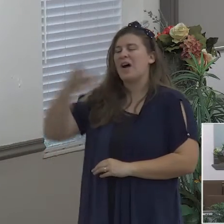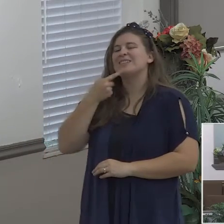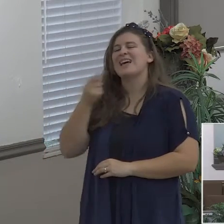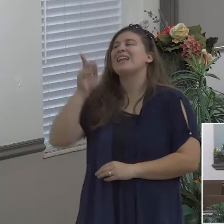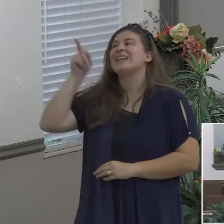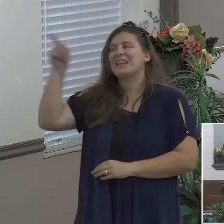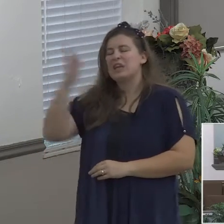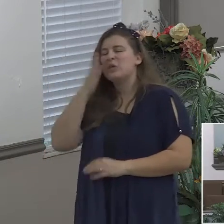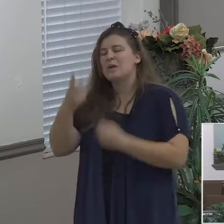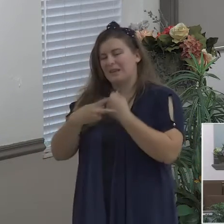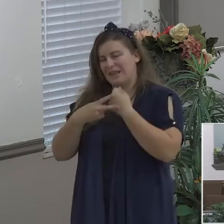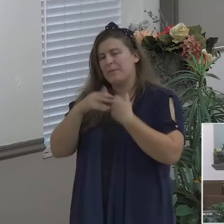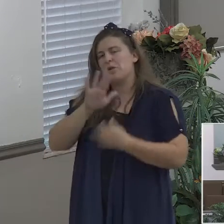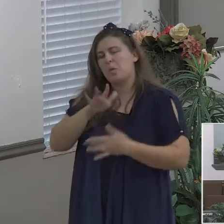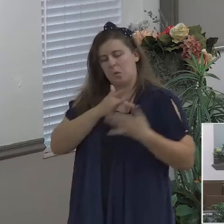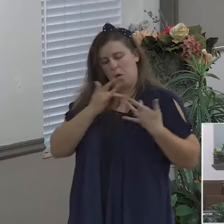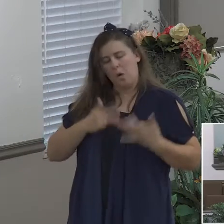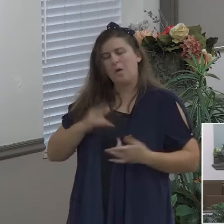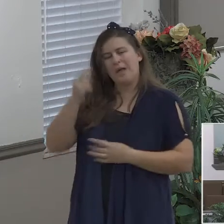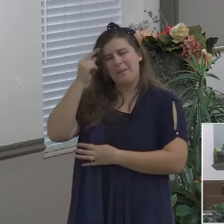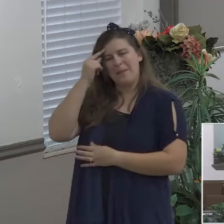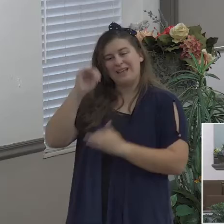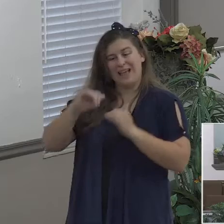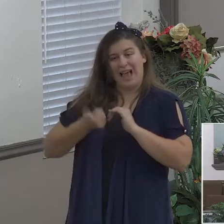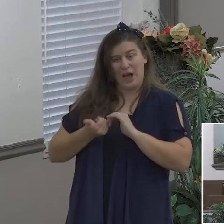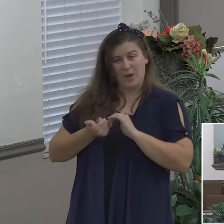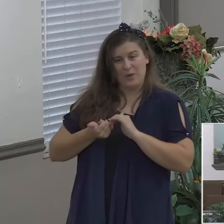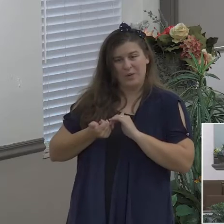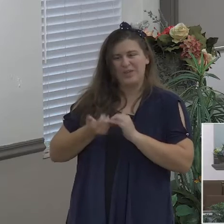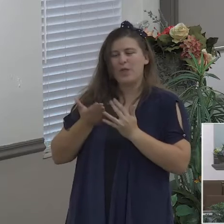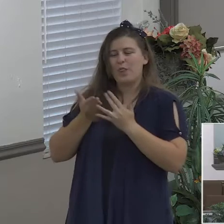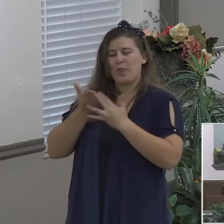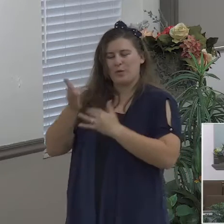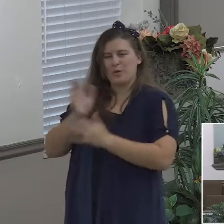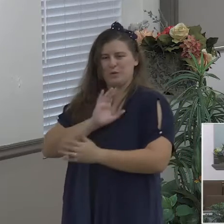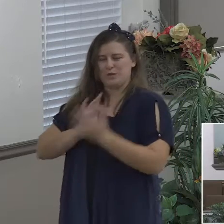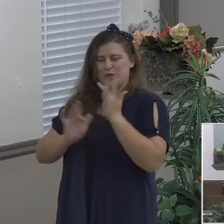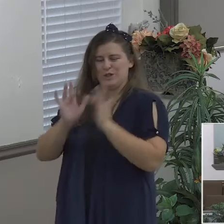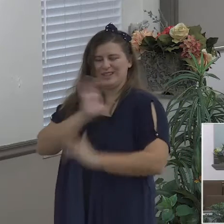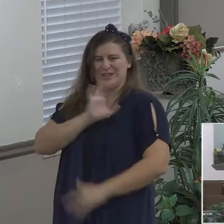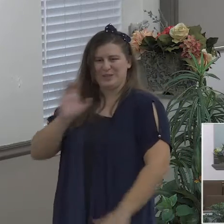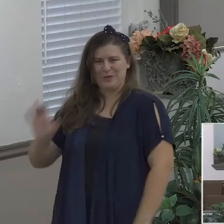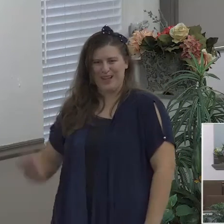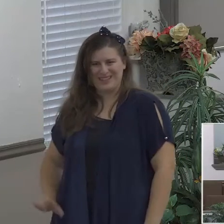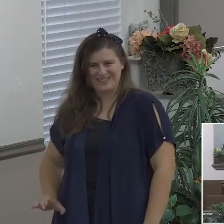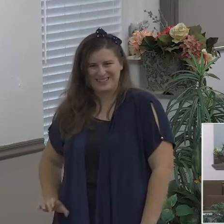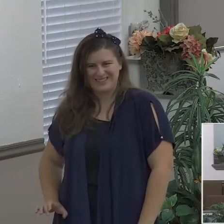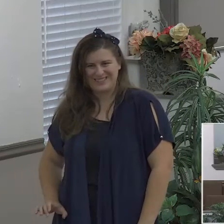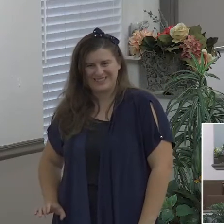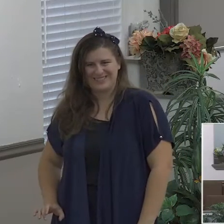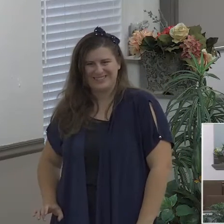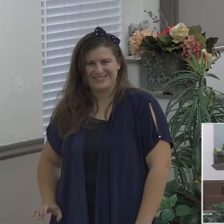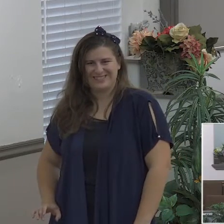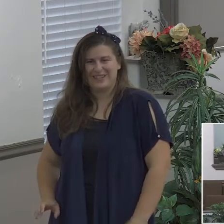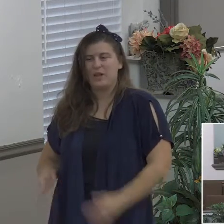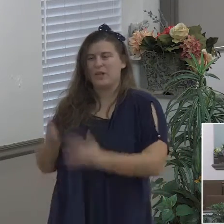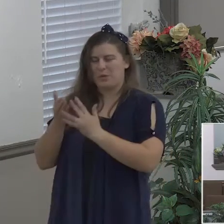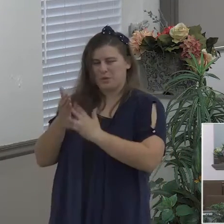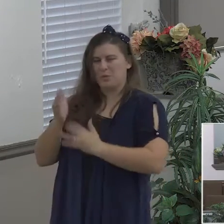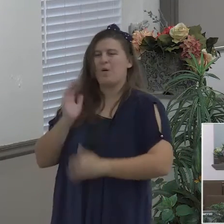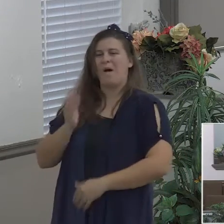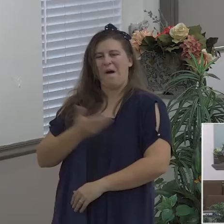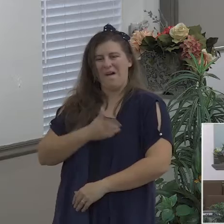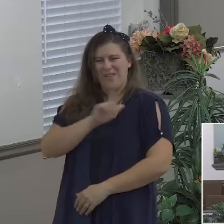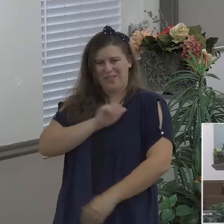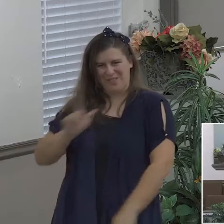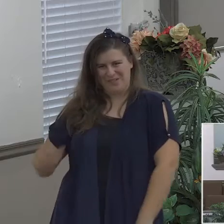Christ Jesus through the Lord this begins at salvation but it